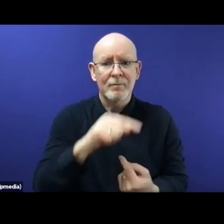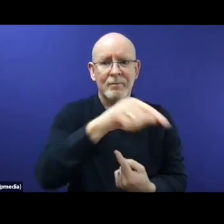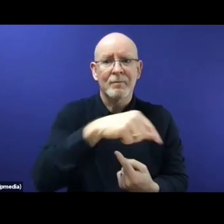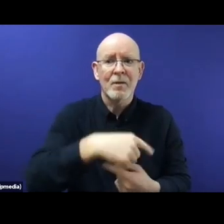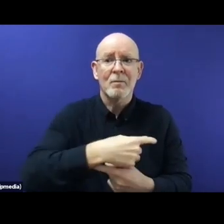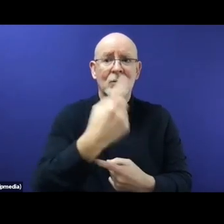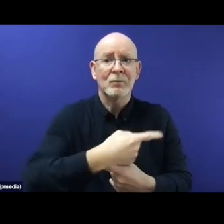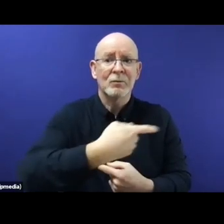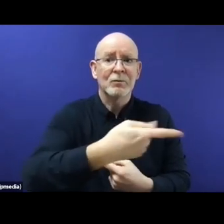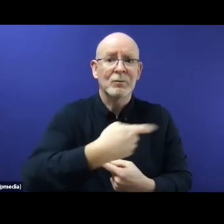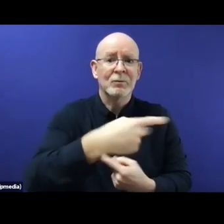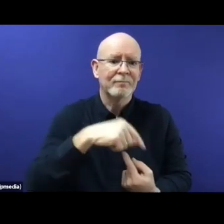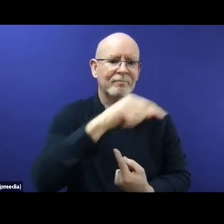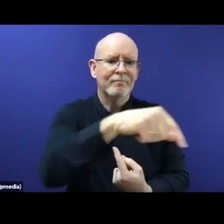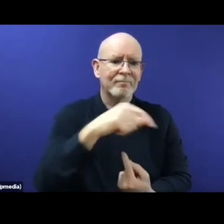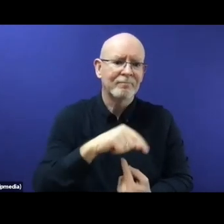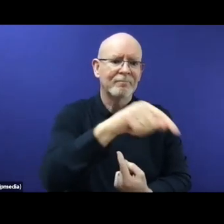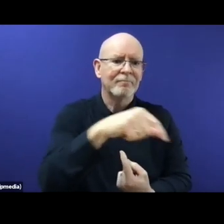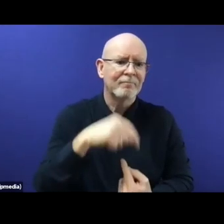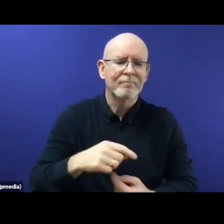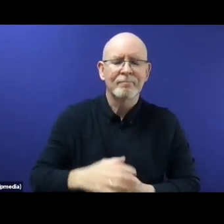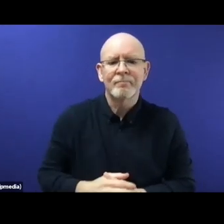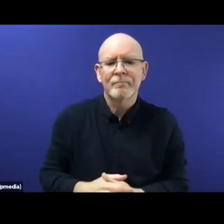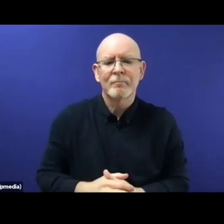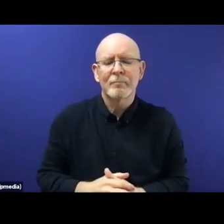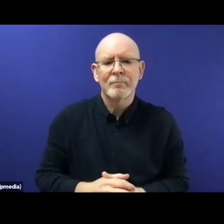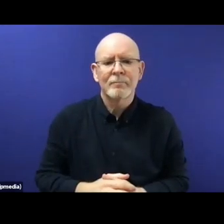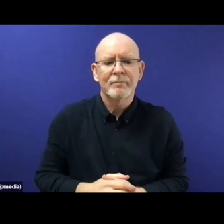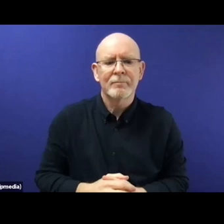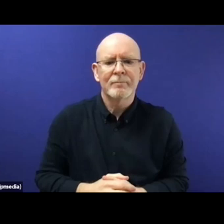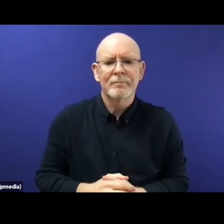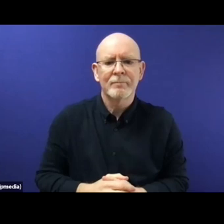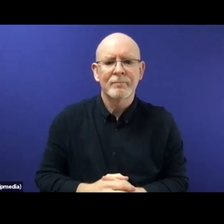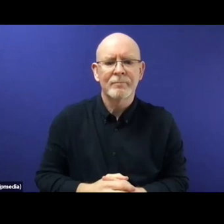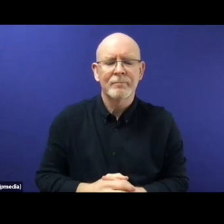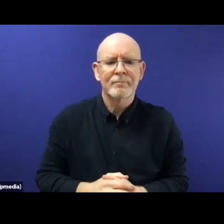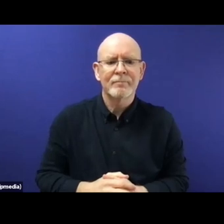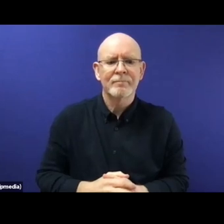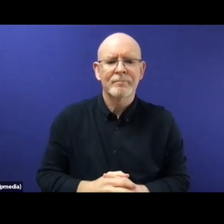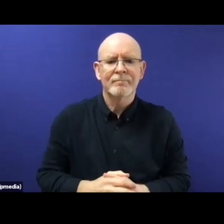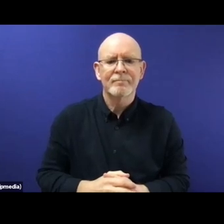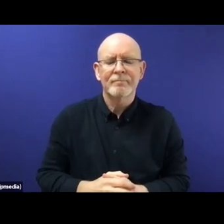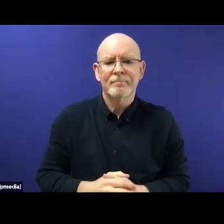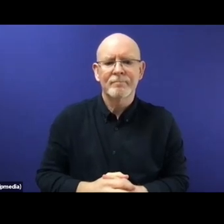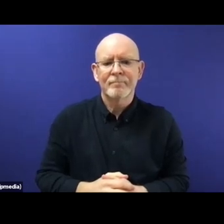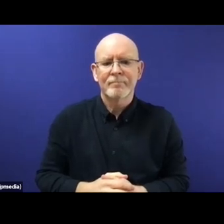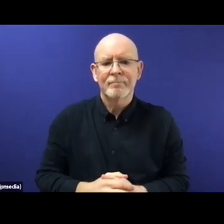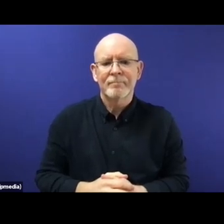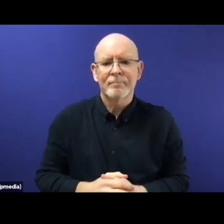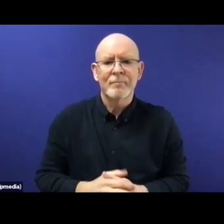illustration of this point. So, to sum up, I think there is a quite clear risk that some of the